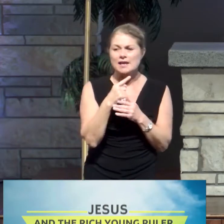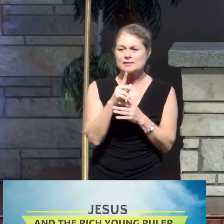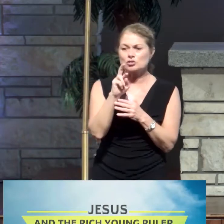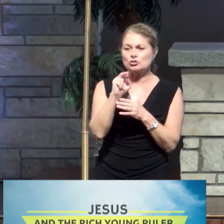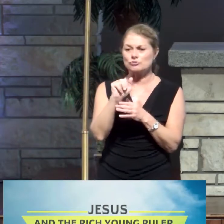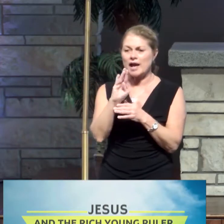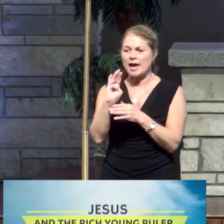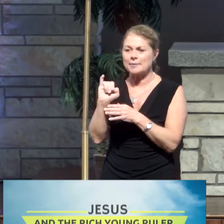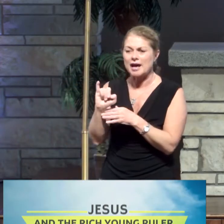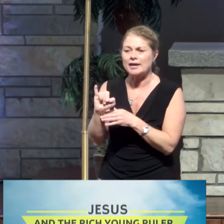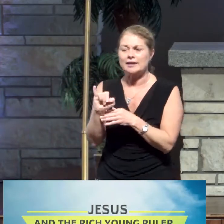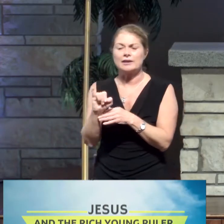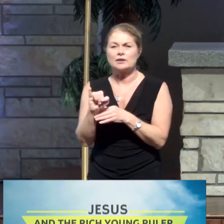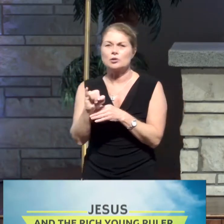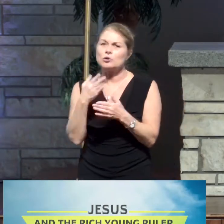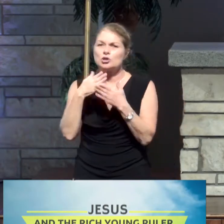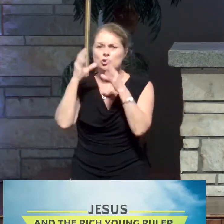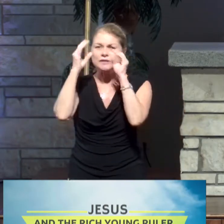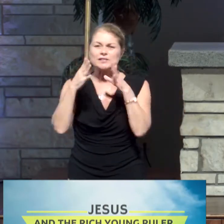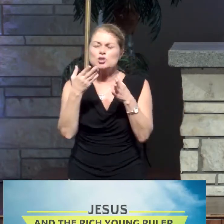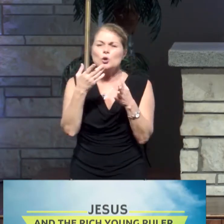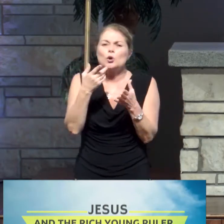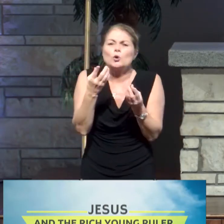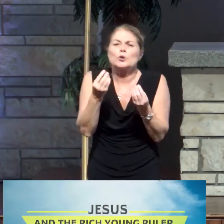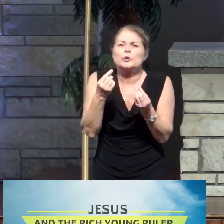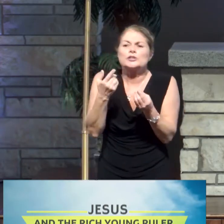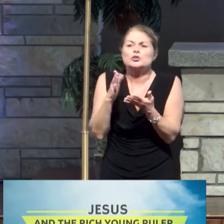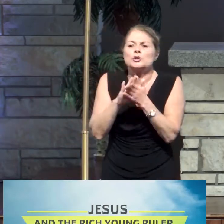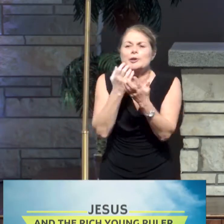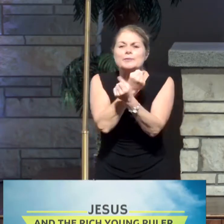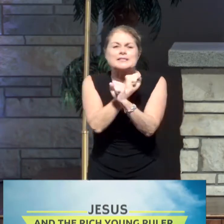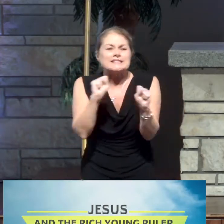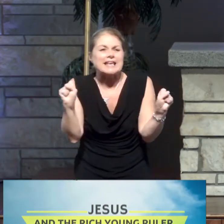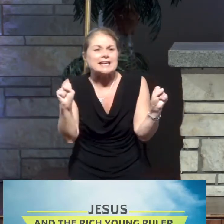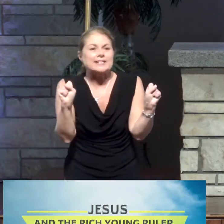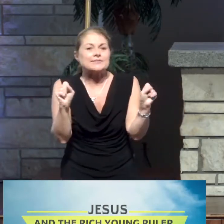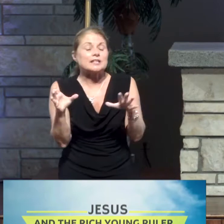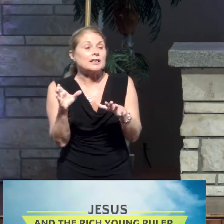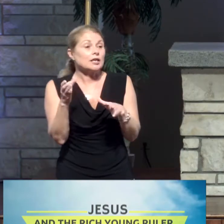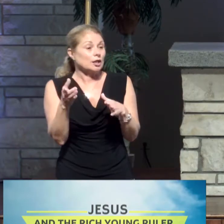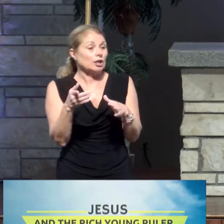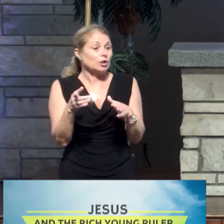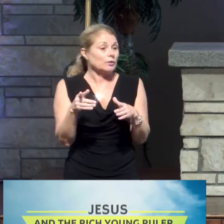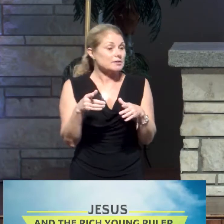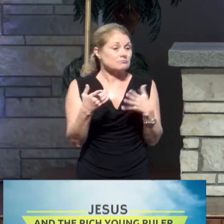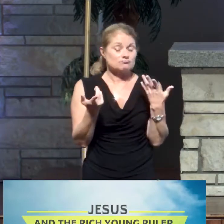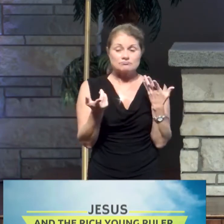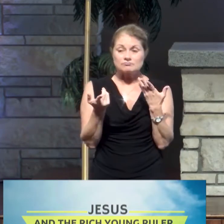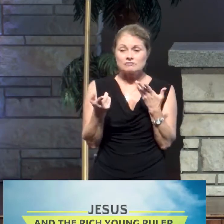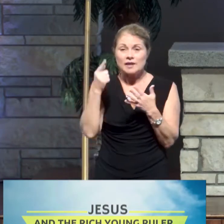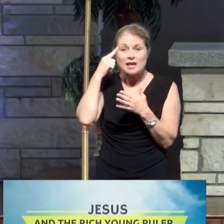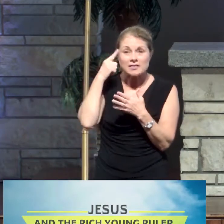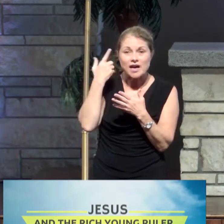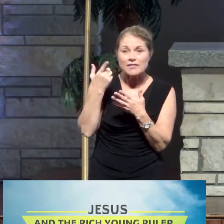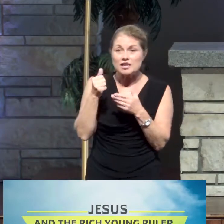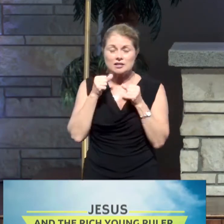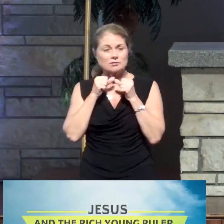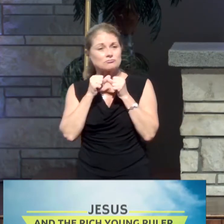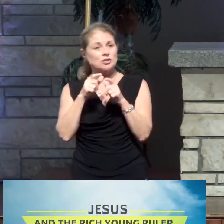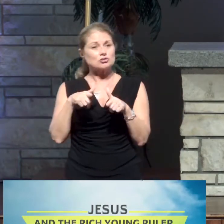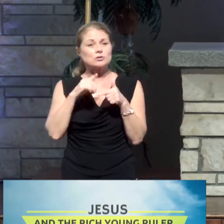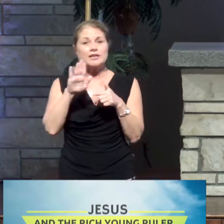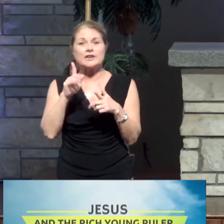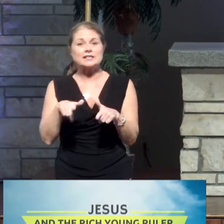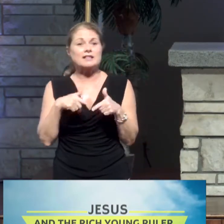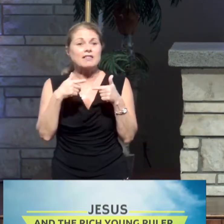what must I do to be saved? See, he was looking to do something. It was works righteousness all the way. He thought that he could continue to just live his